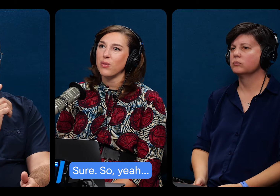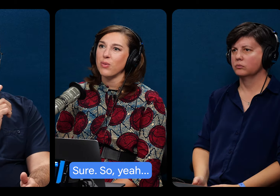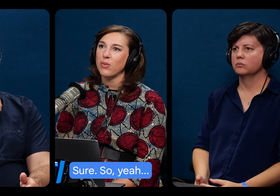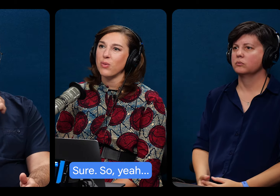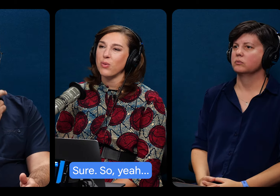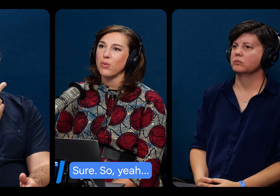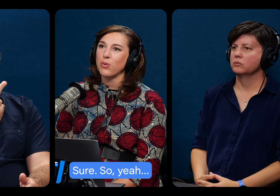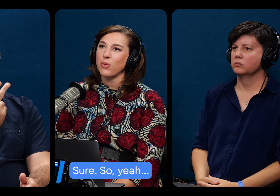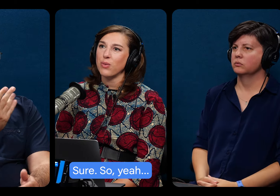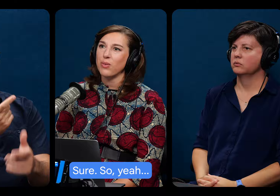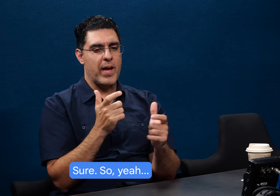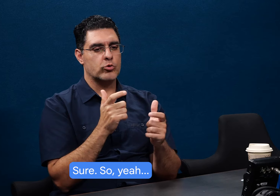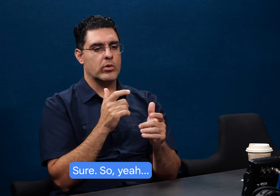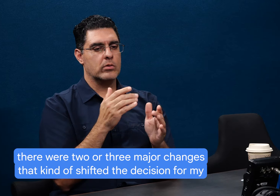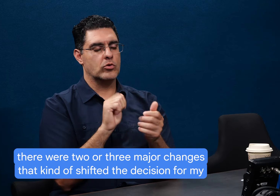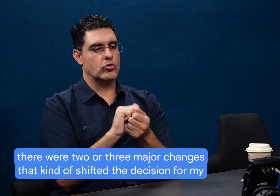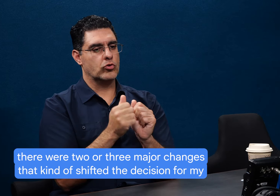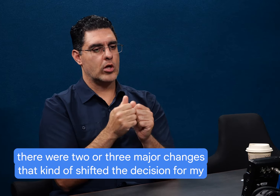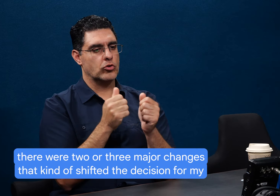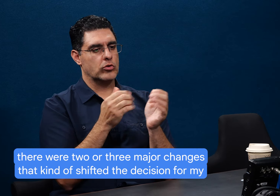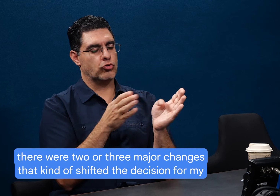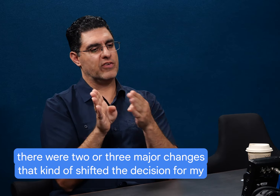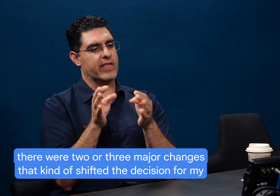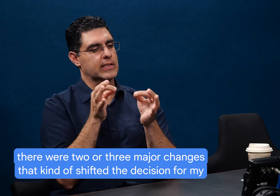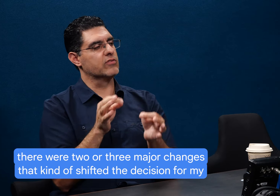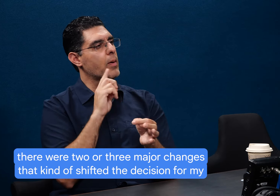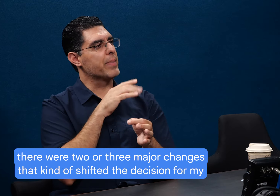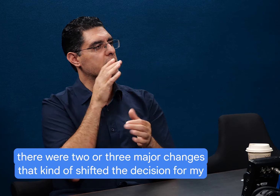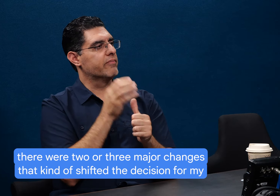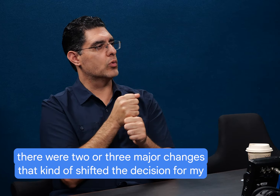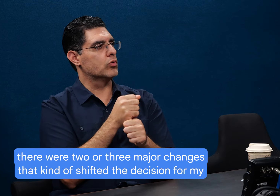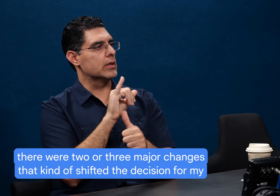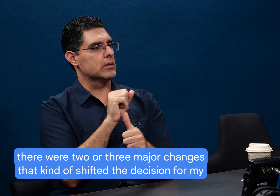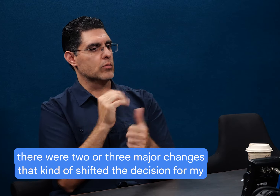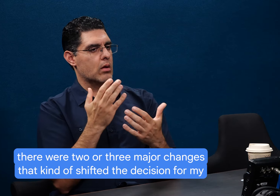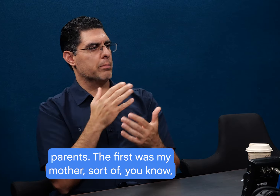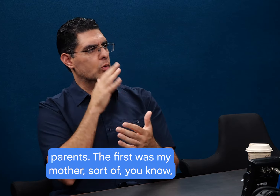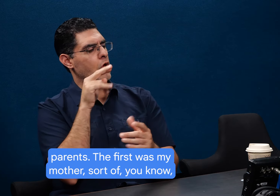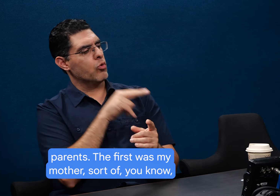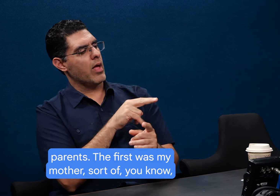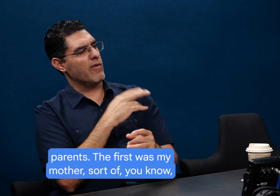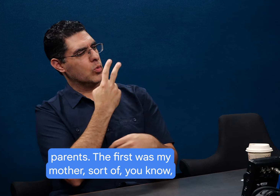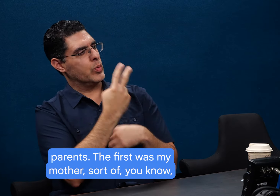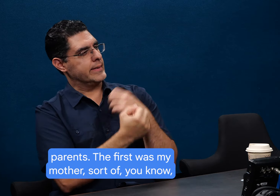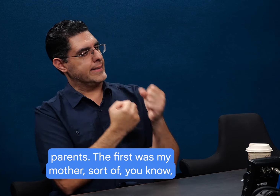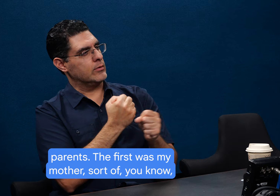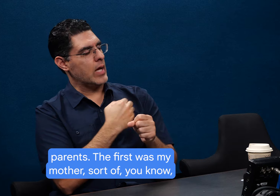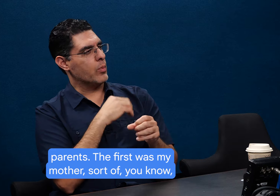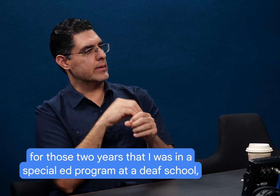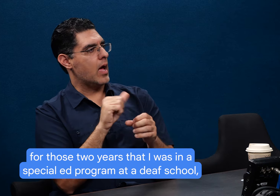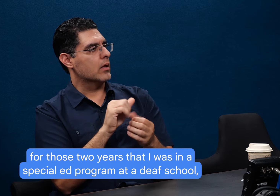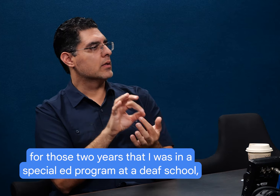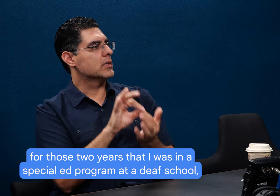Sure. So, yeah, there were two or three major changes that kind of shifted the decision for my parents. The first was my mother sort